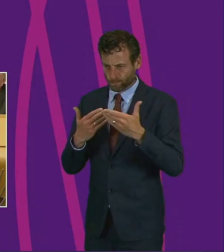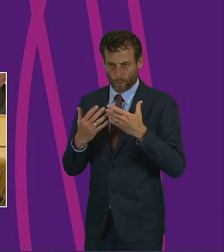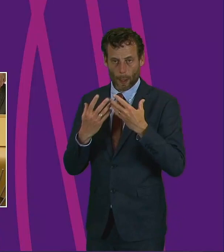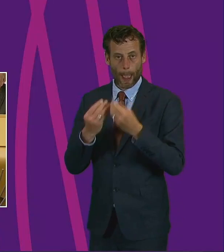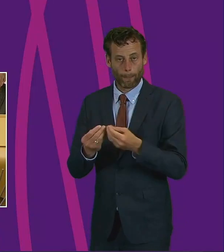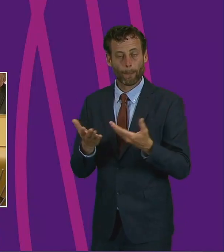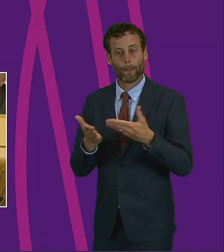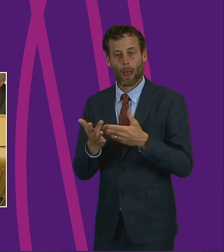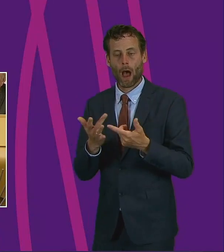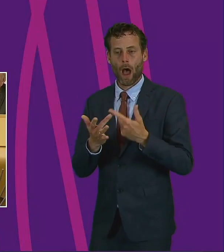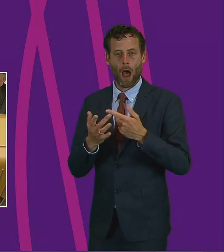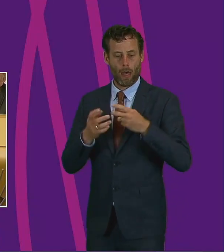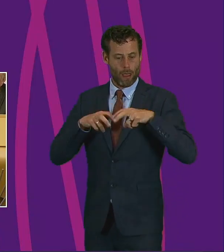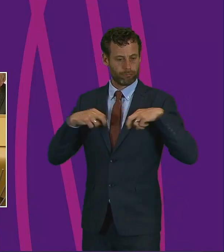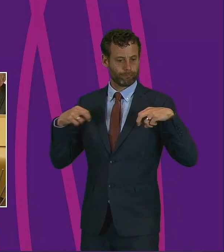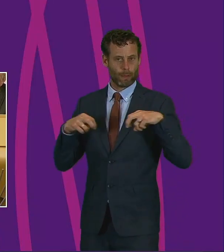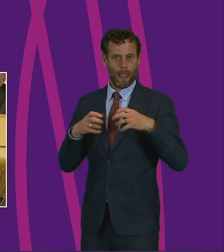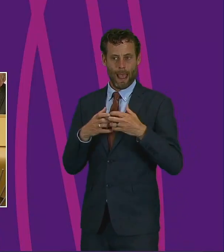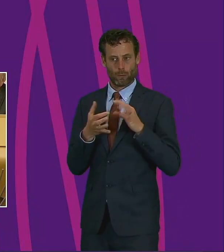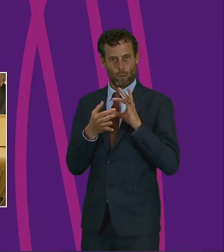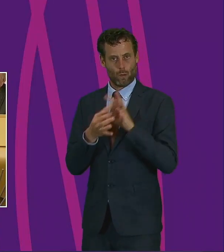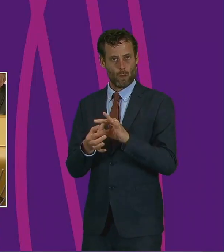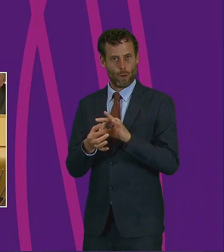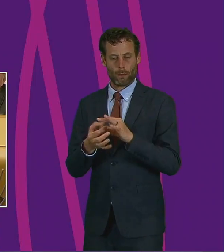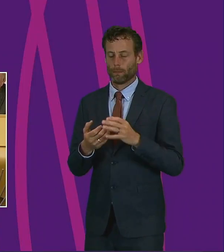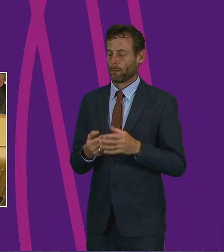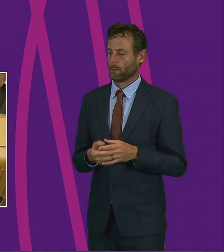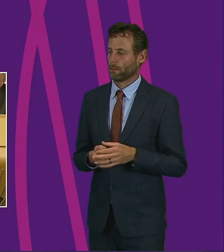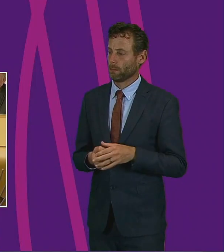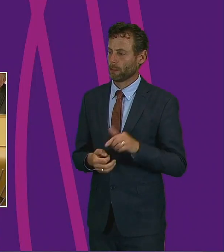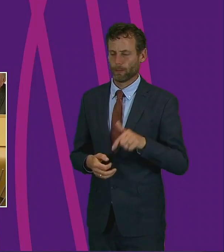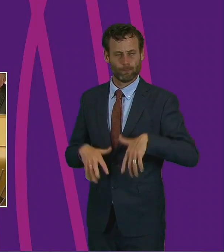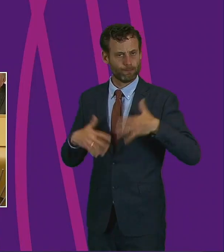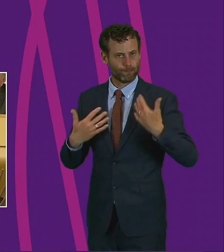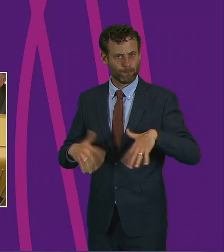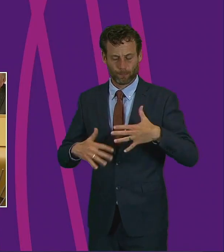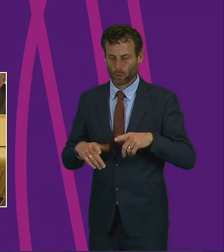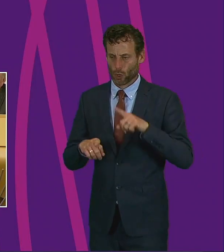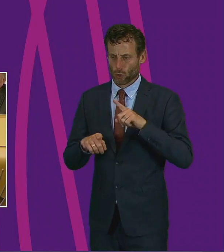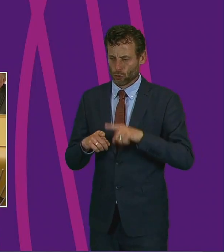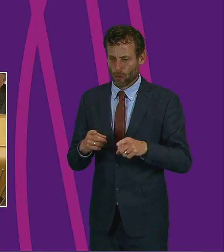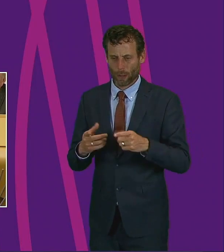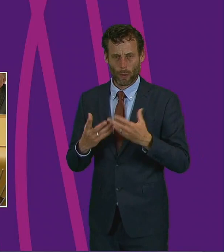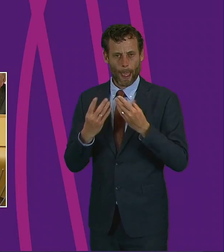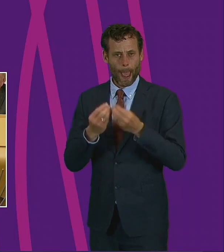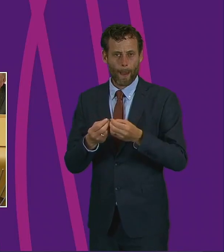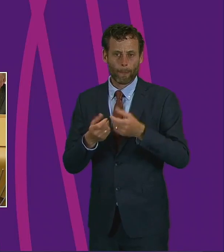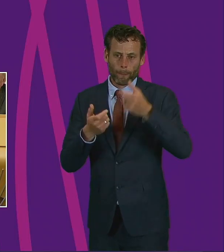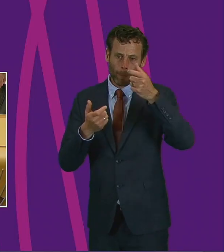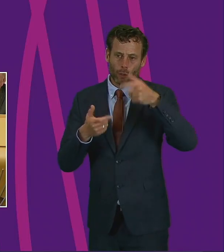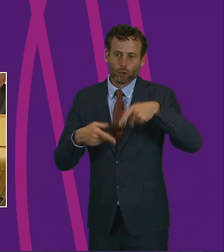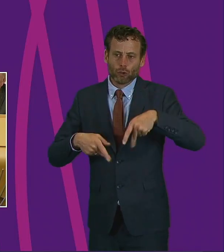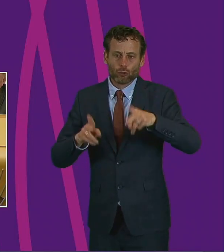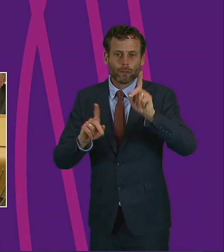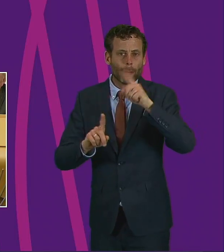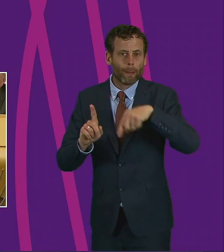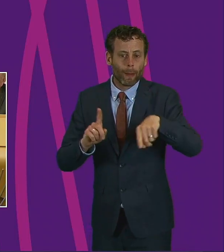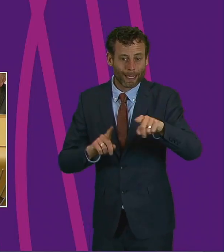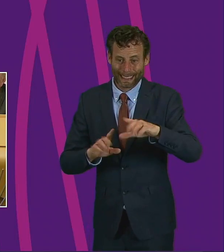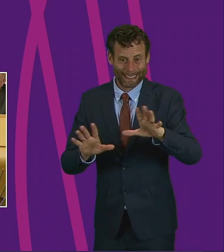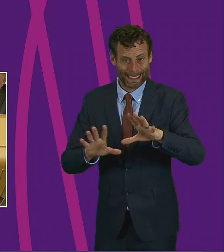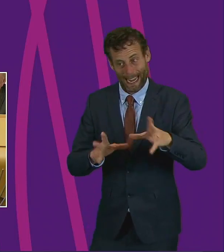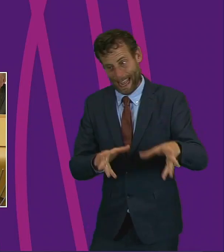been pushing that as well. The remarkable effort to move people off the streets and protect tenants facing eviction